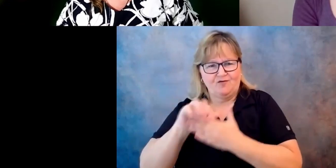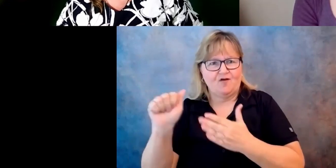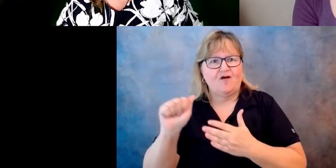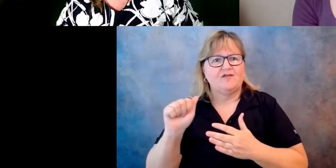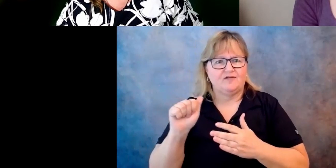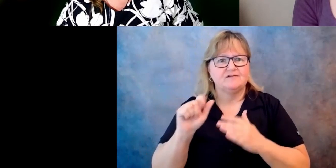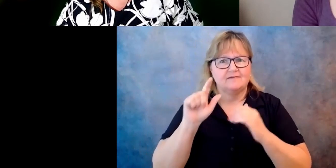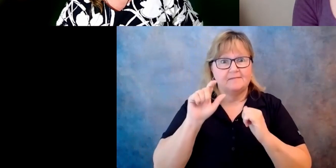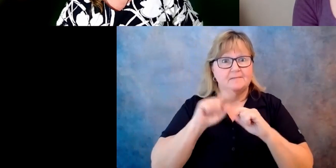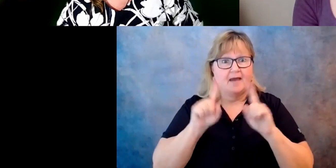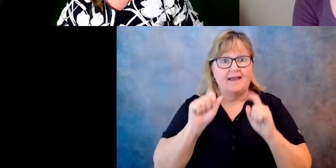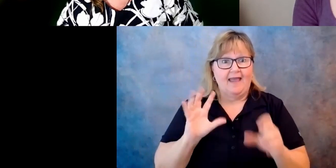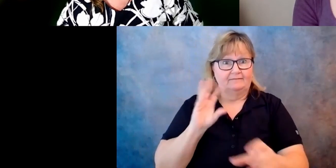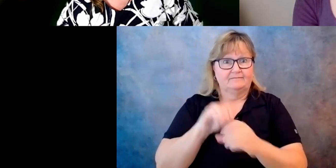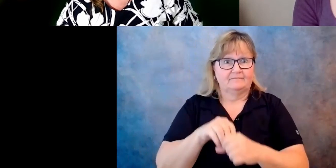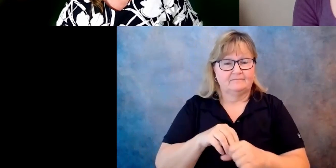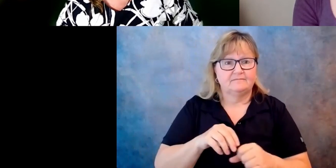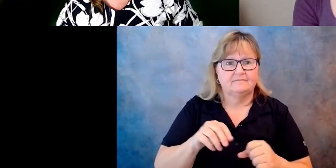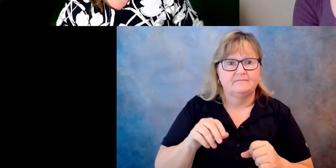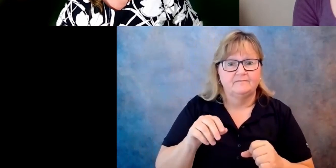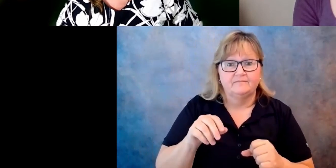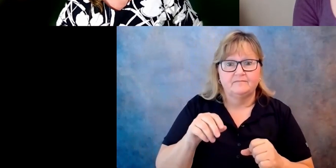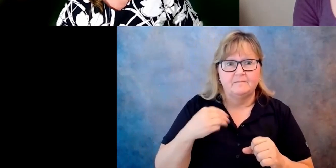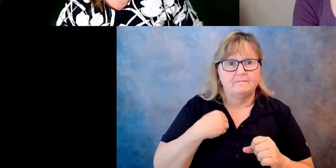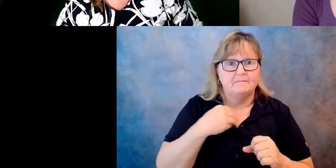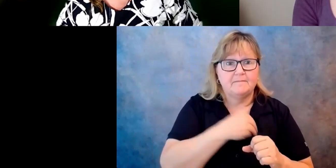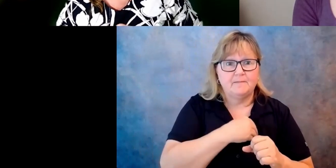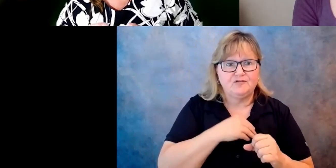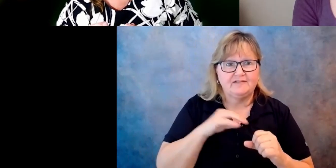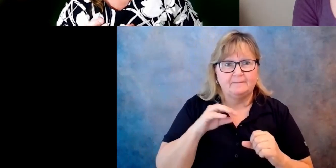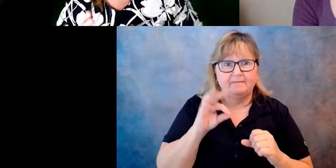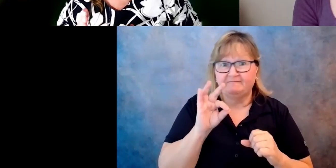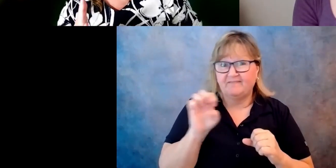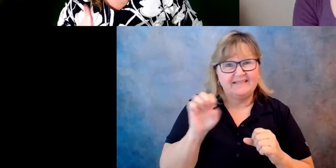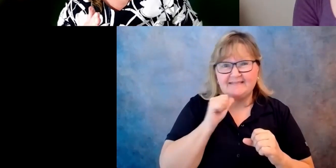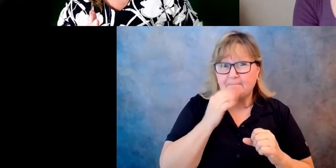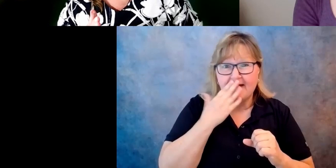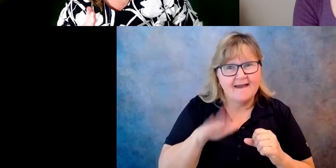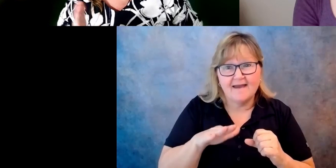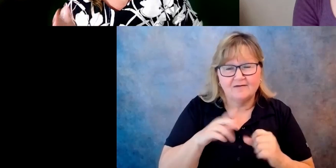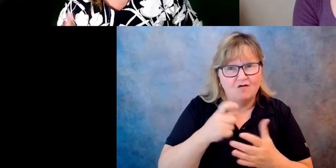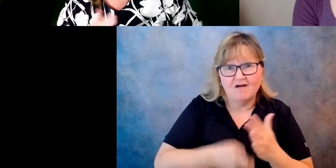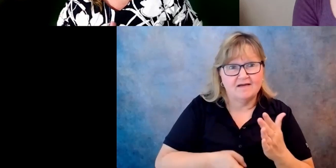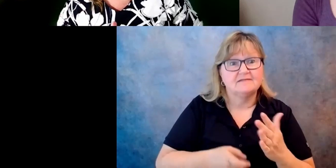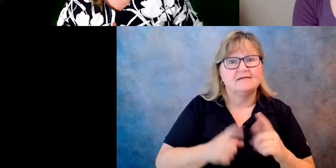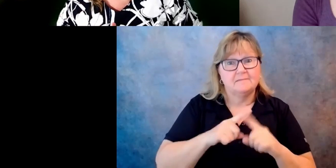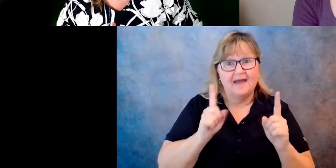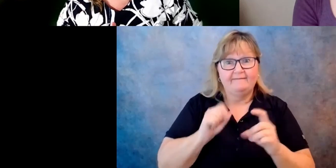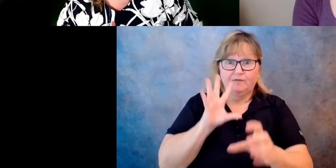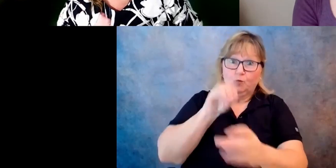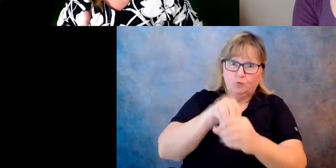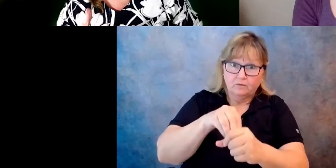membership, uh, fees. And, you know, when we're thinking about the future in the